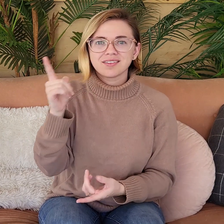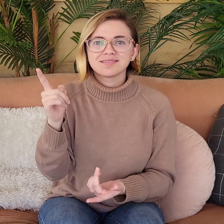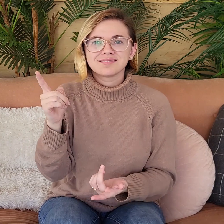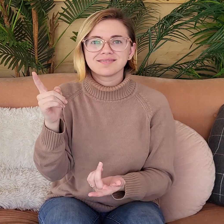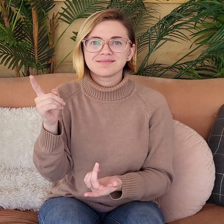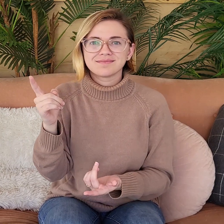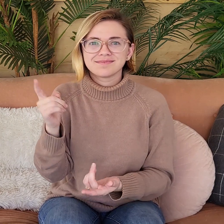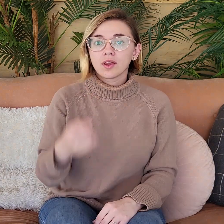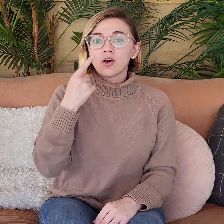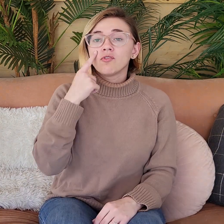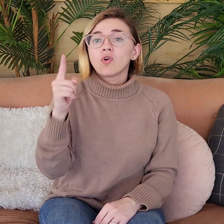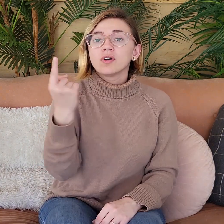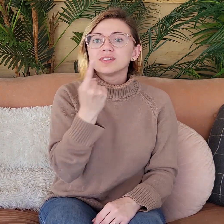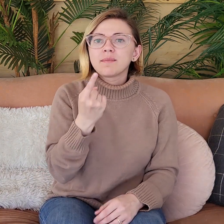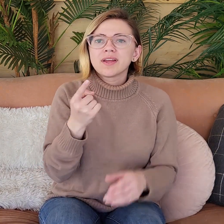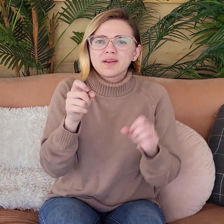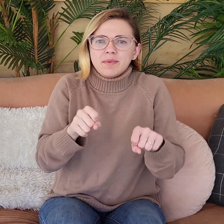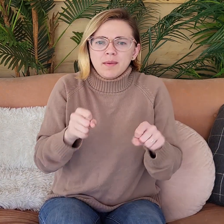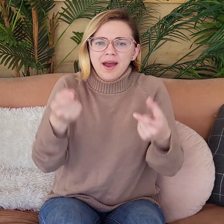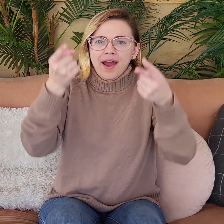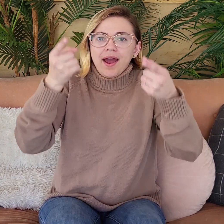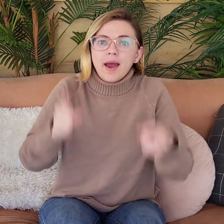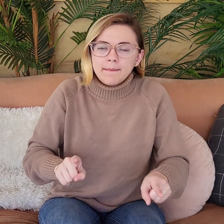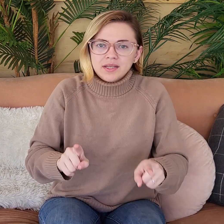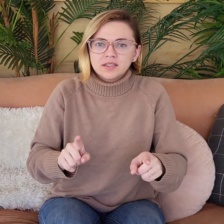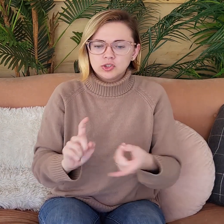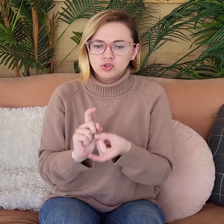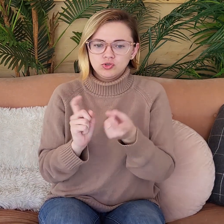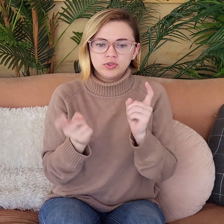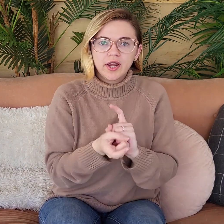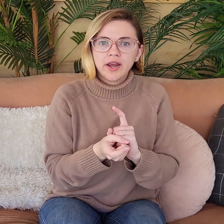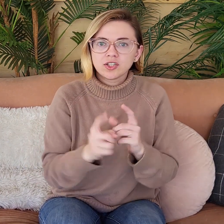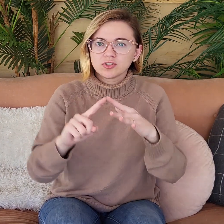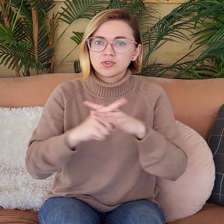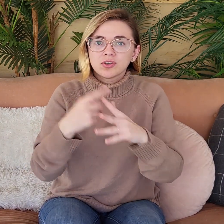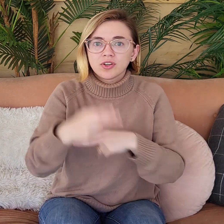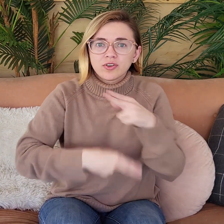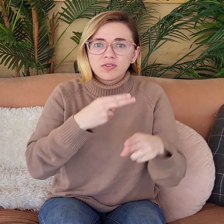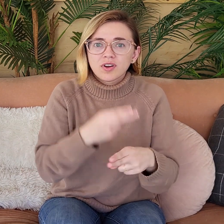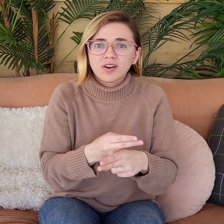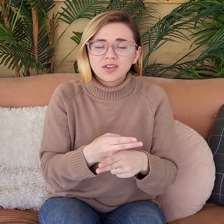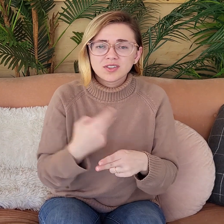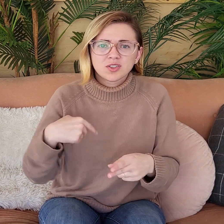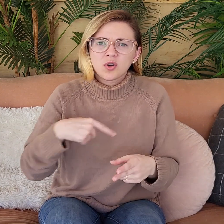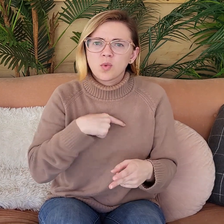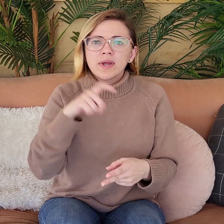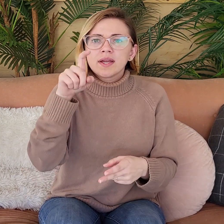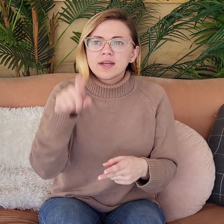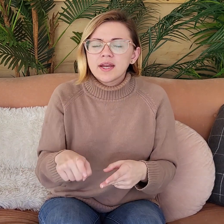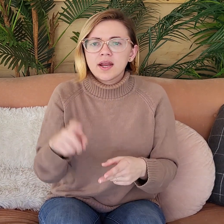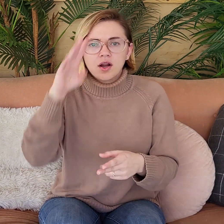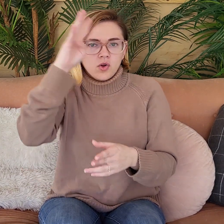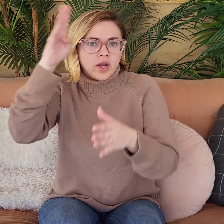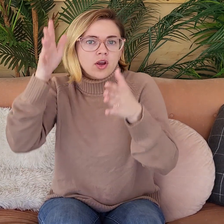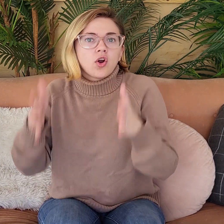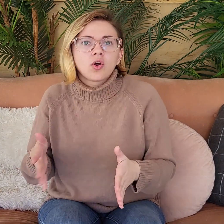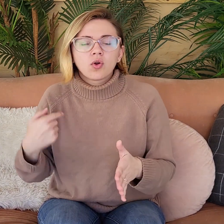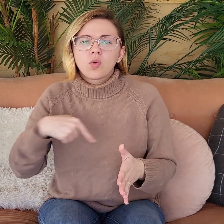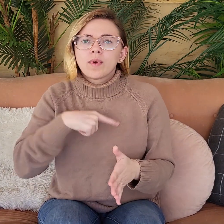It was God. For something to be able to happen and change and start the universe, we need